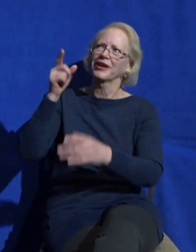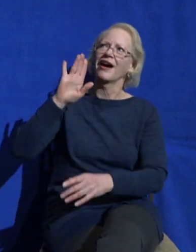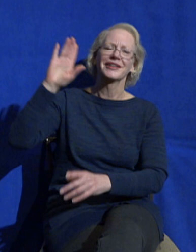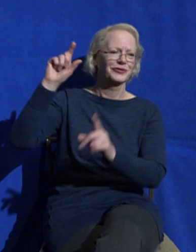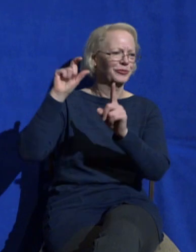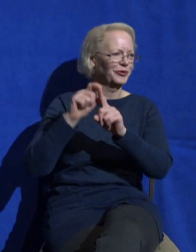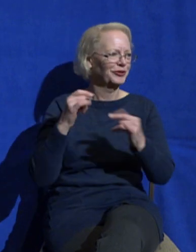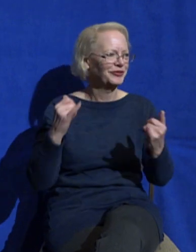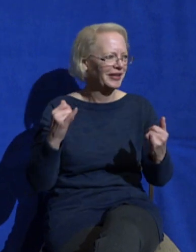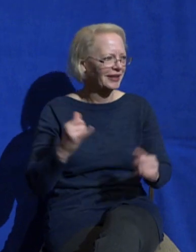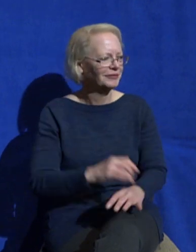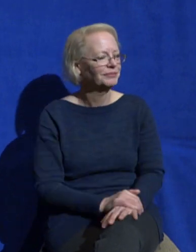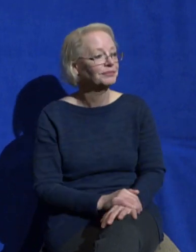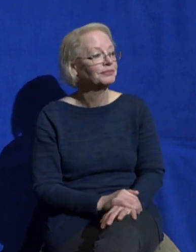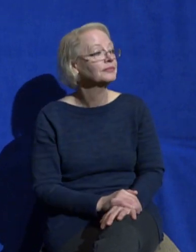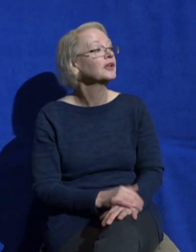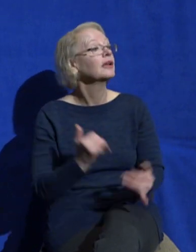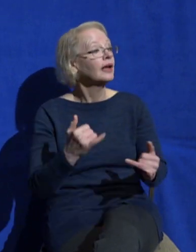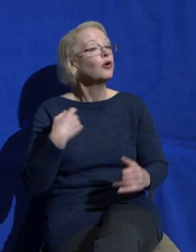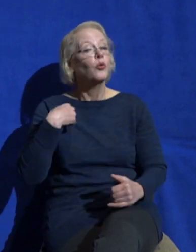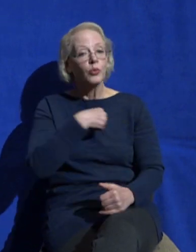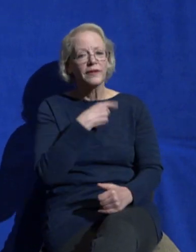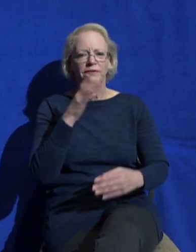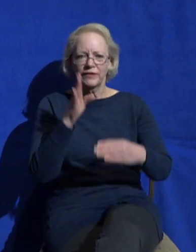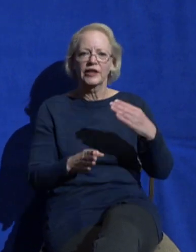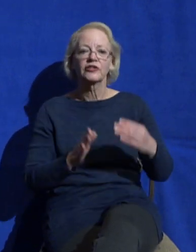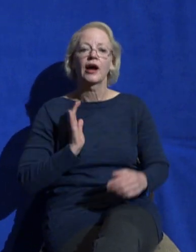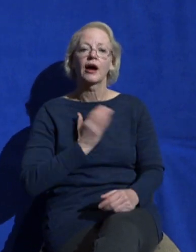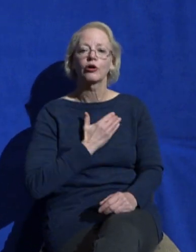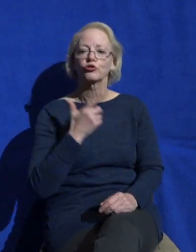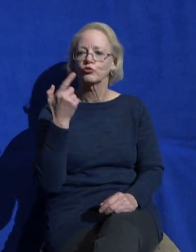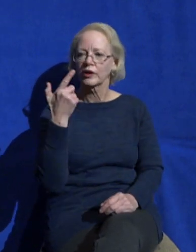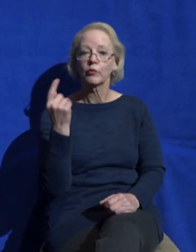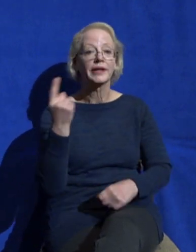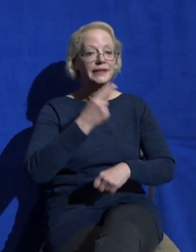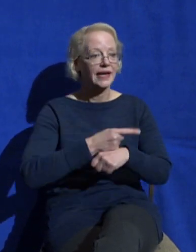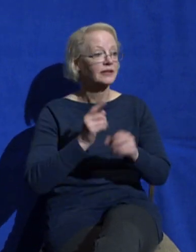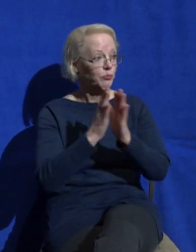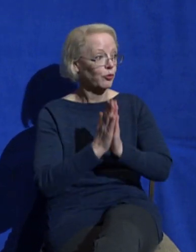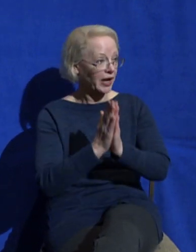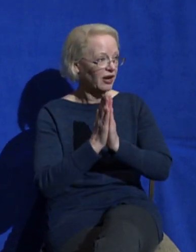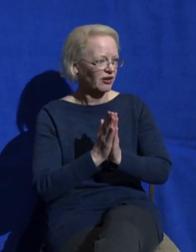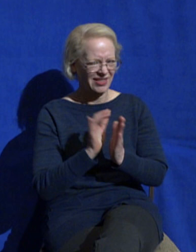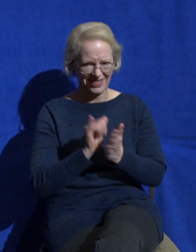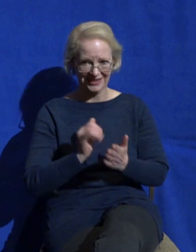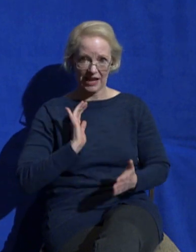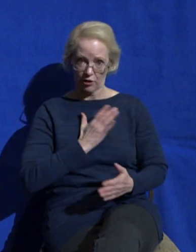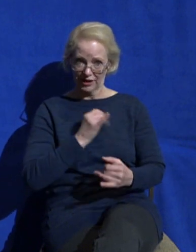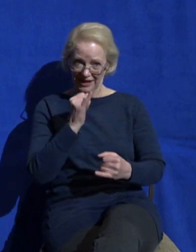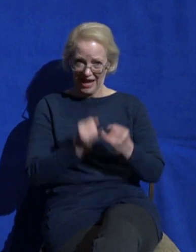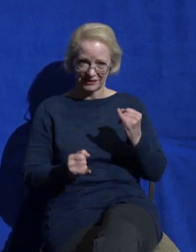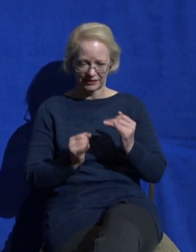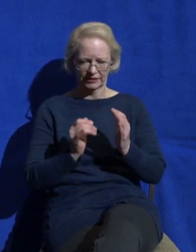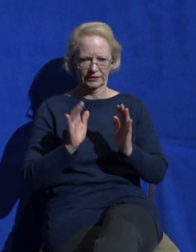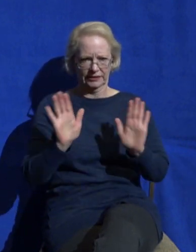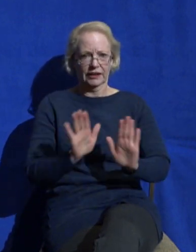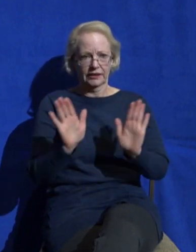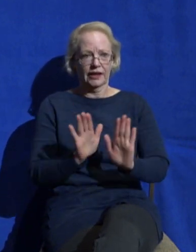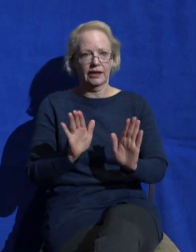are finishing up 21 days of prayer. This is our last Sunday of 21 days of prayer. And if you feel